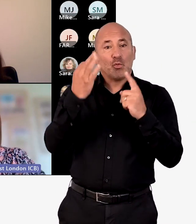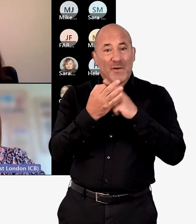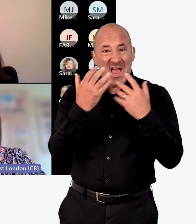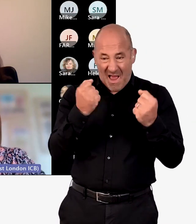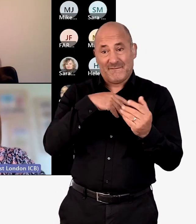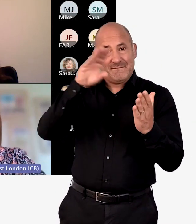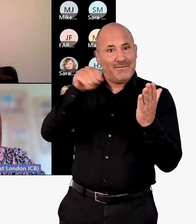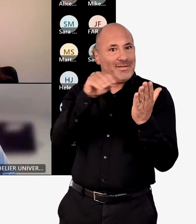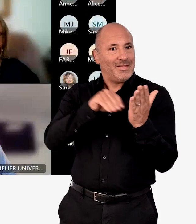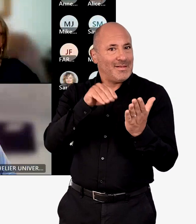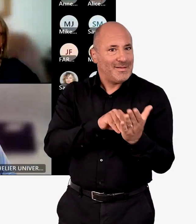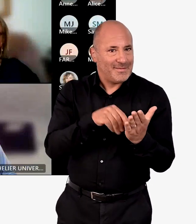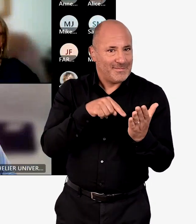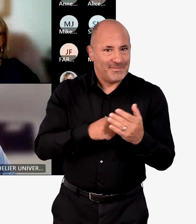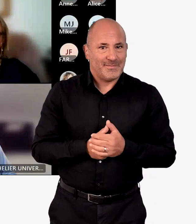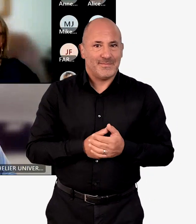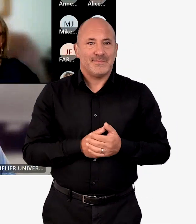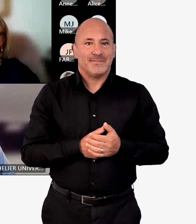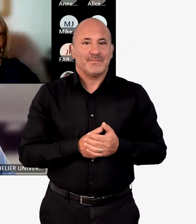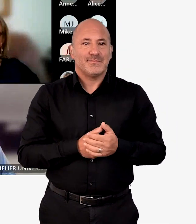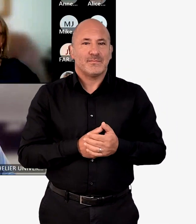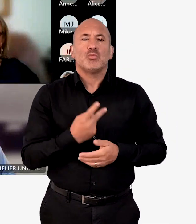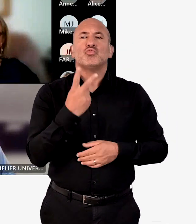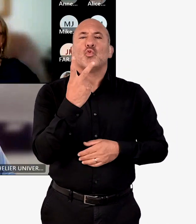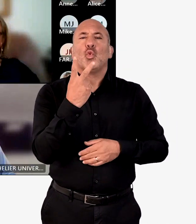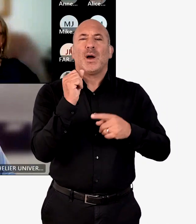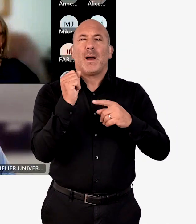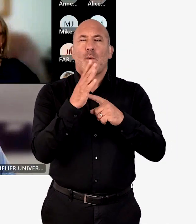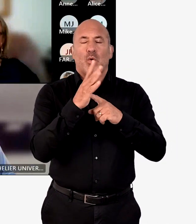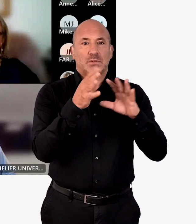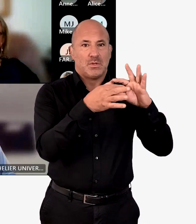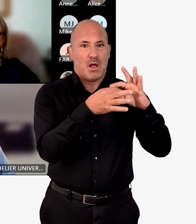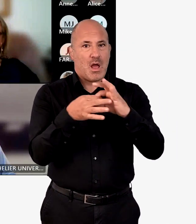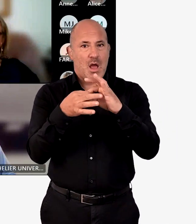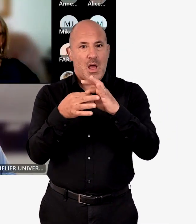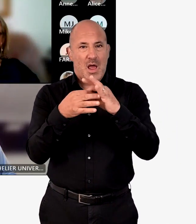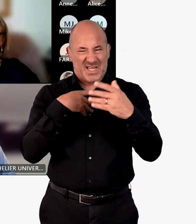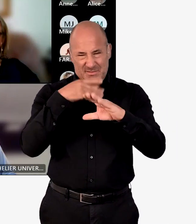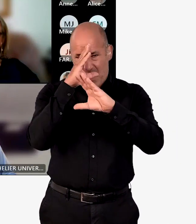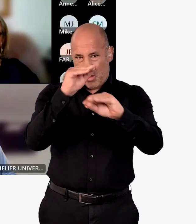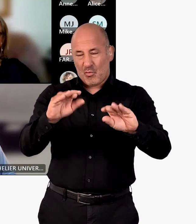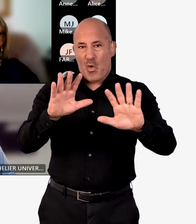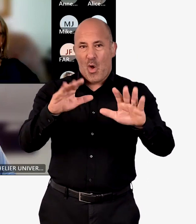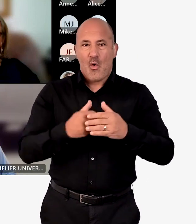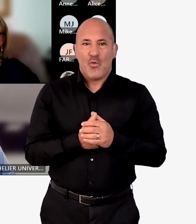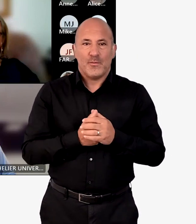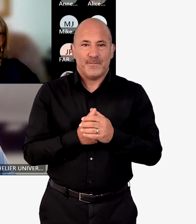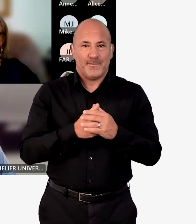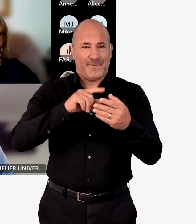health and care across all the areas that are contained in the document. Two important alignments just to